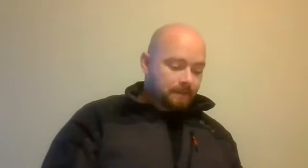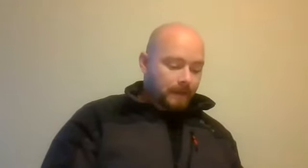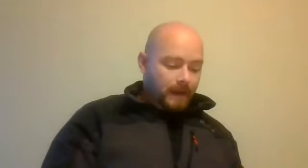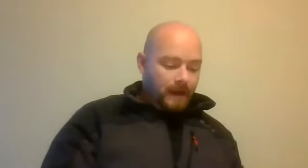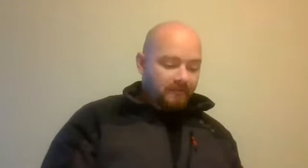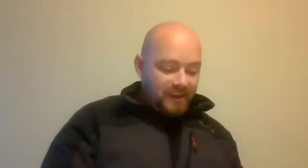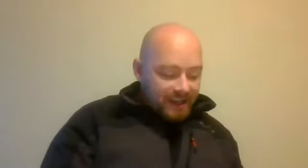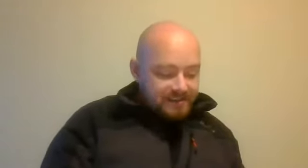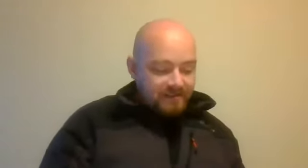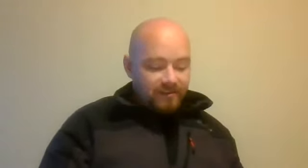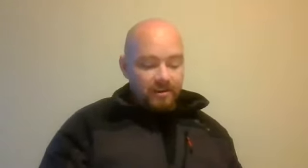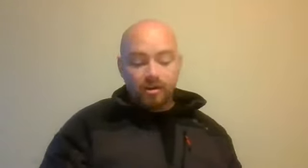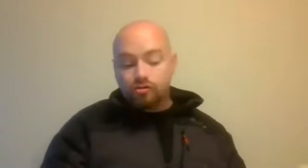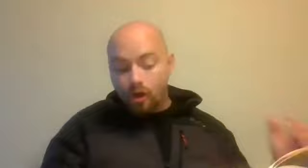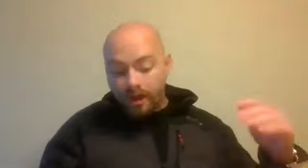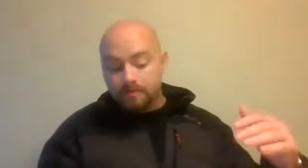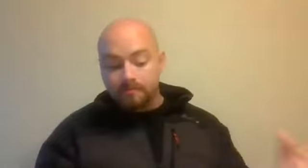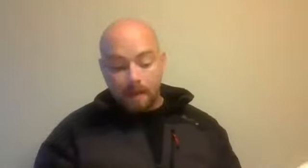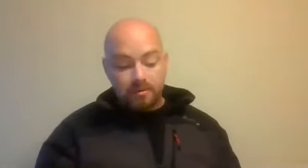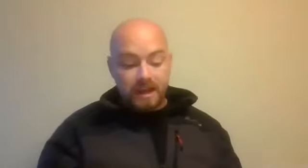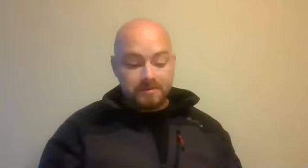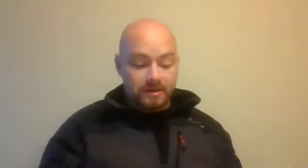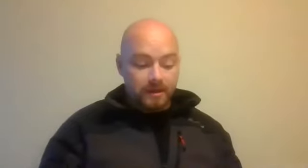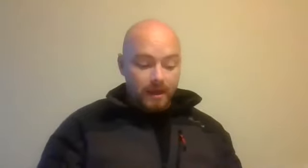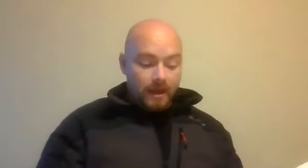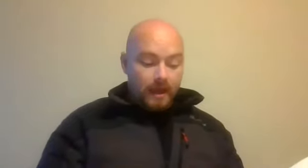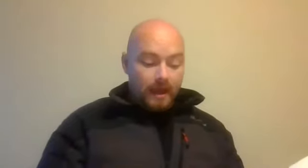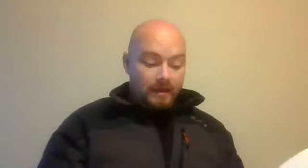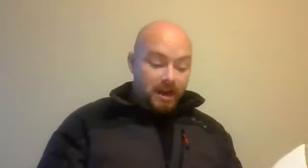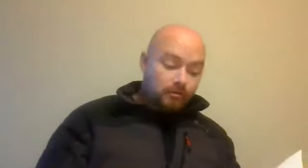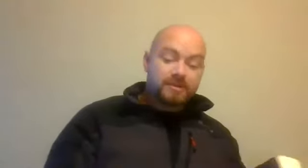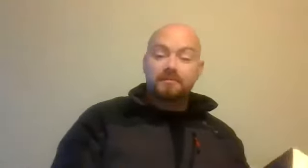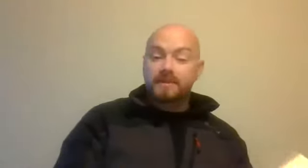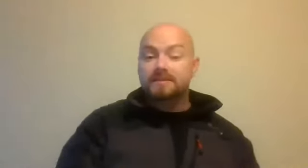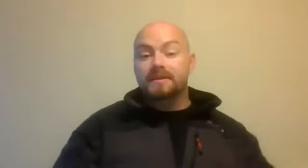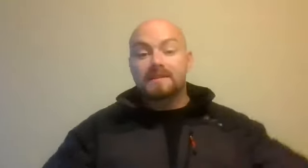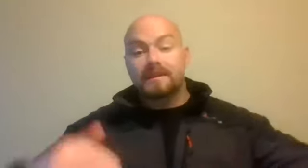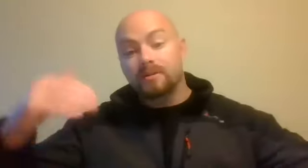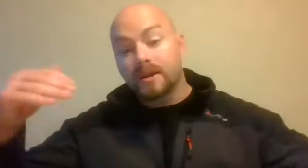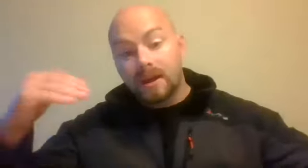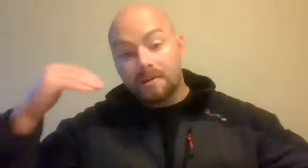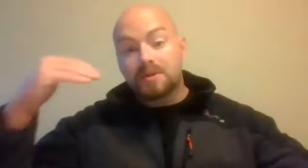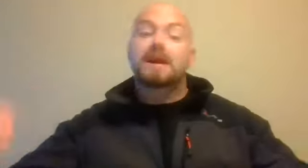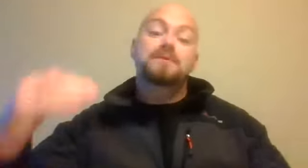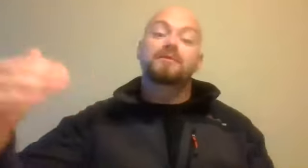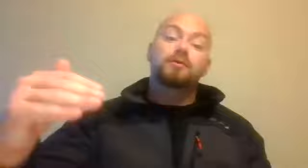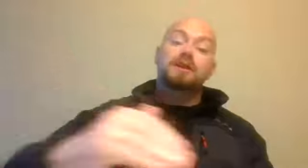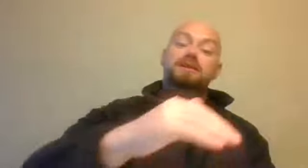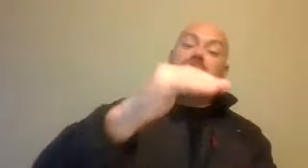feelings in fear, crime and perception, terrorism, things like that, and how the perception of those things is